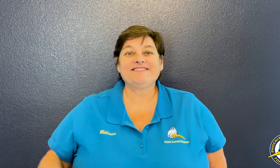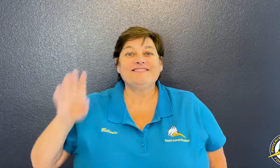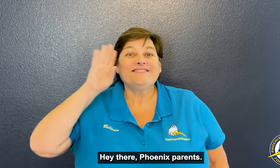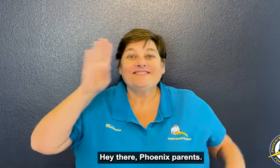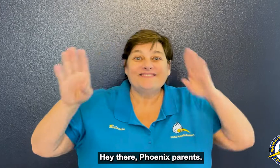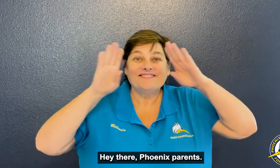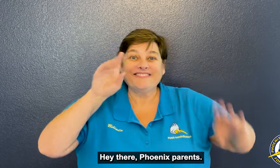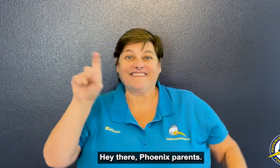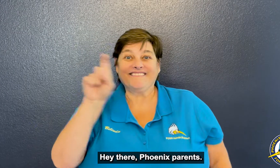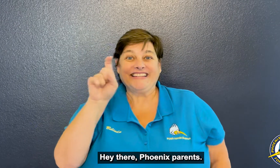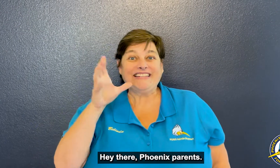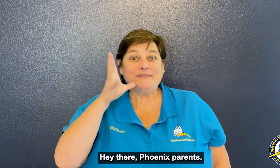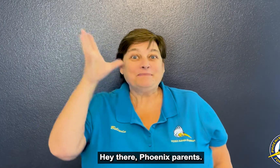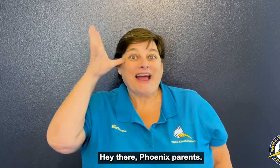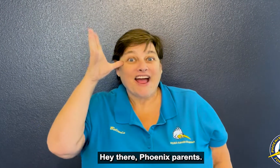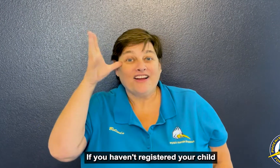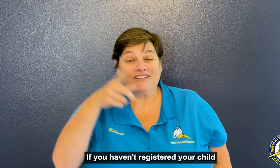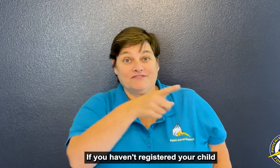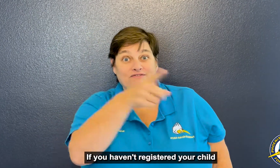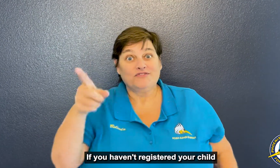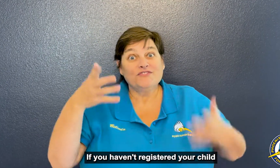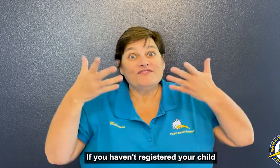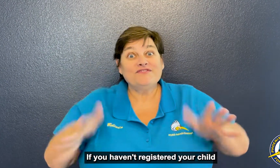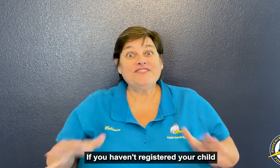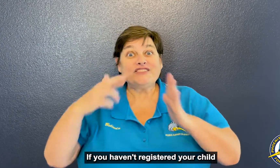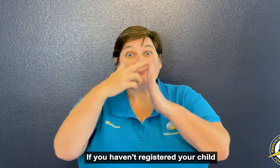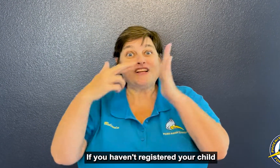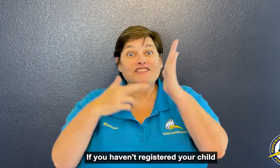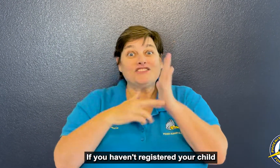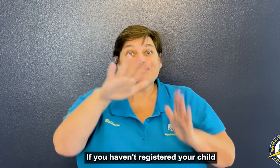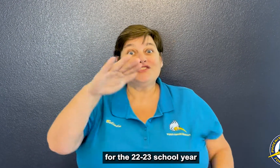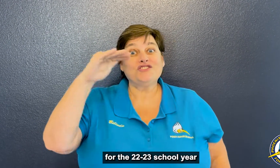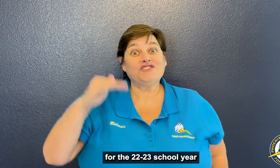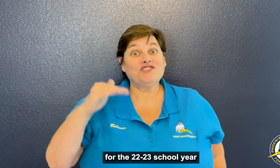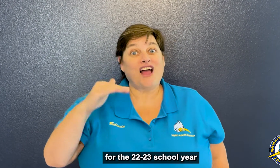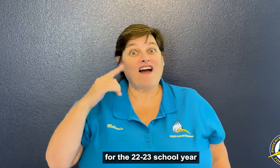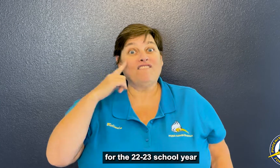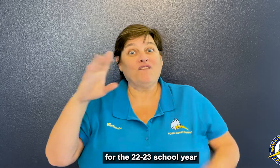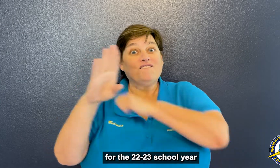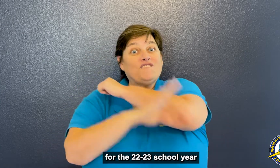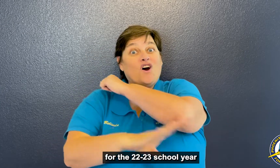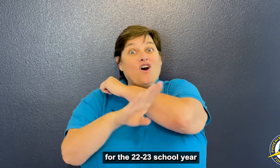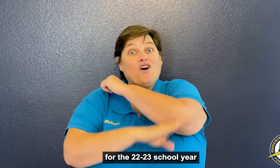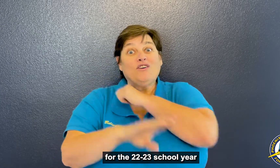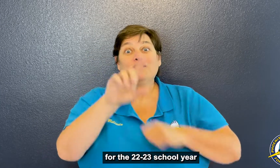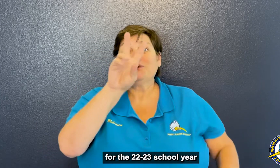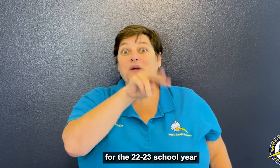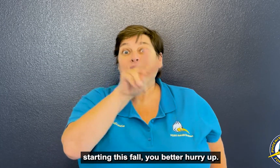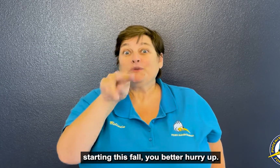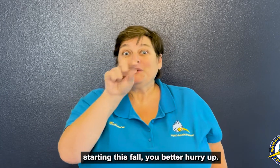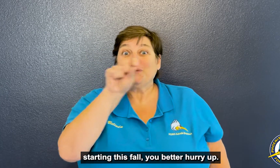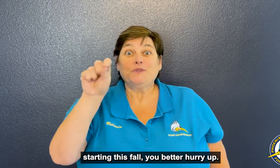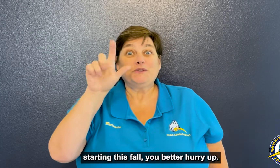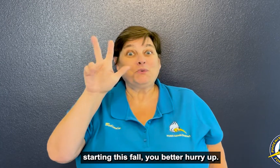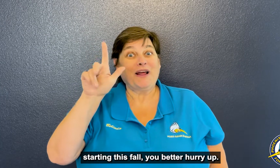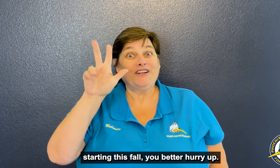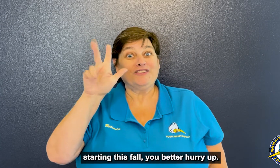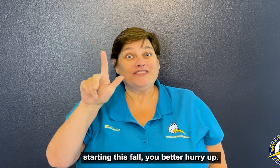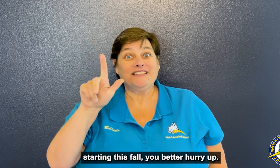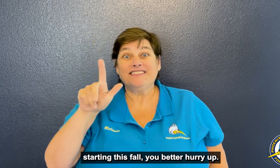Hey there, Phoenix parents. If you haven't registered your child for the 22-23 school year starting this fall, you